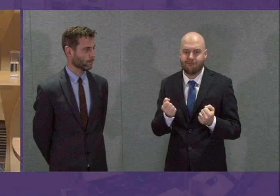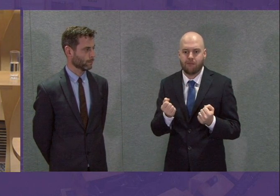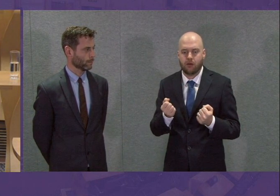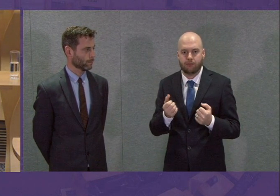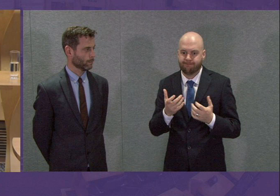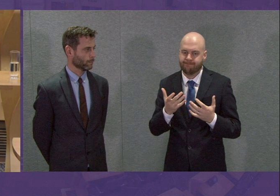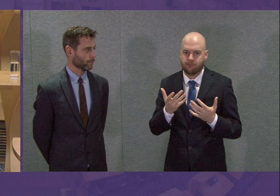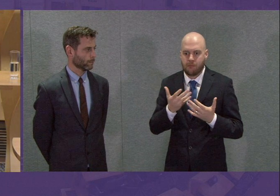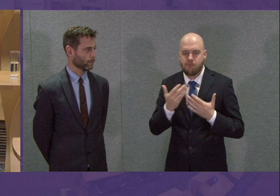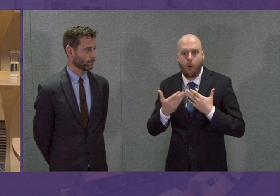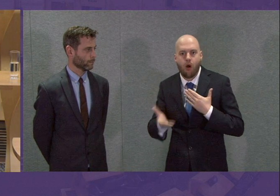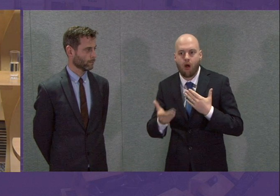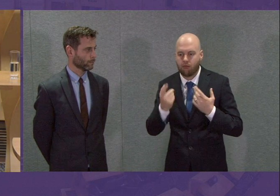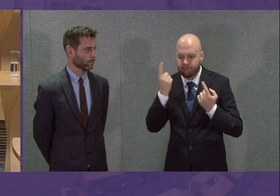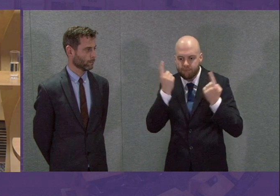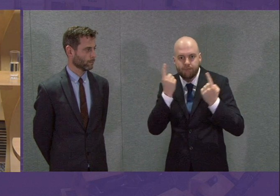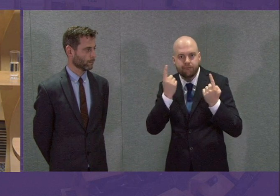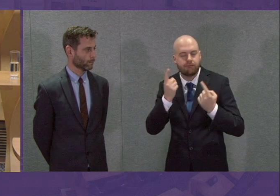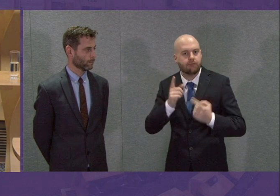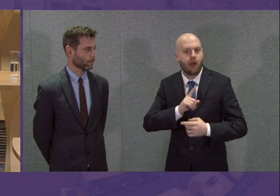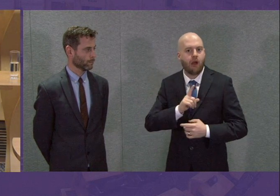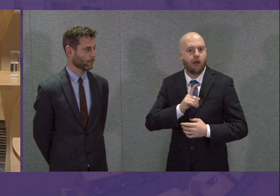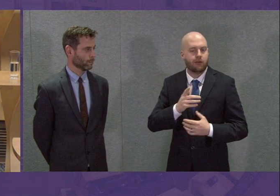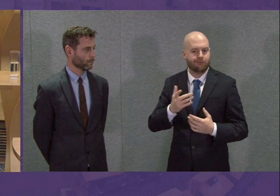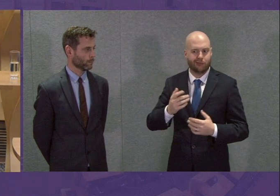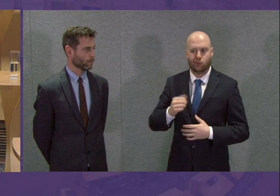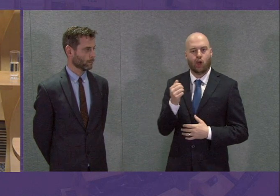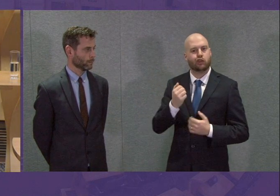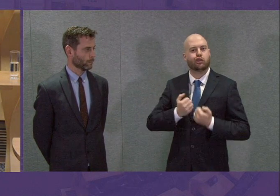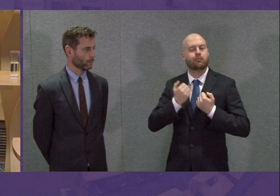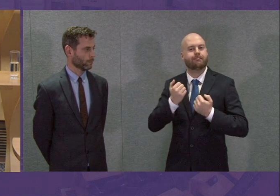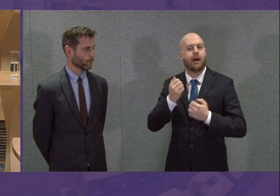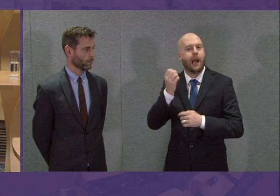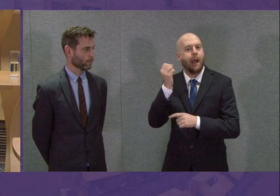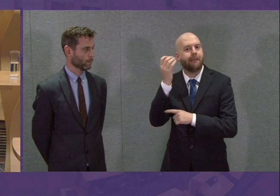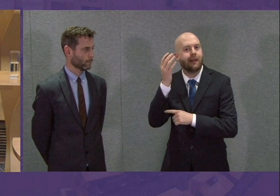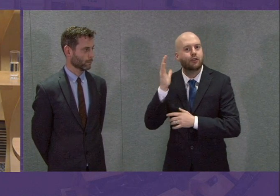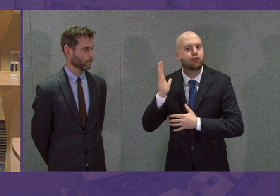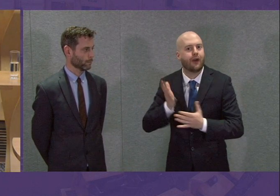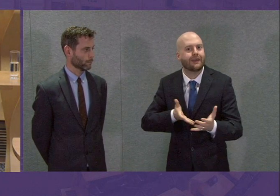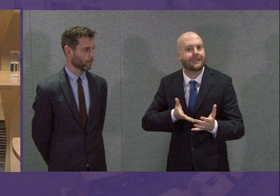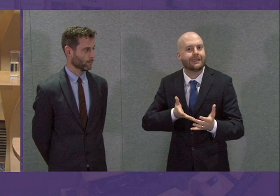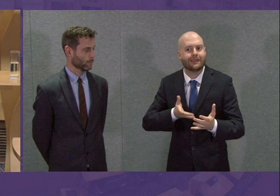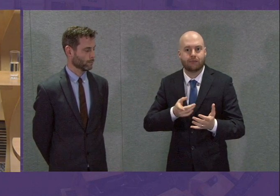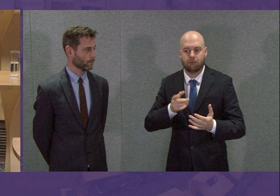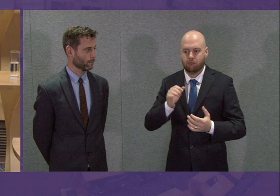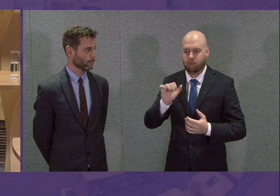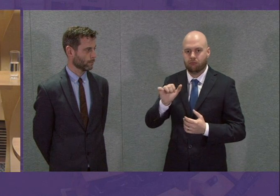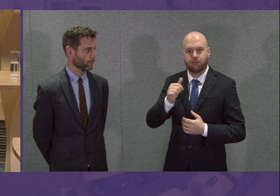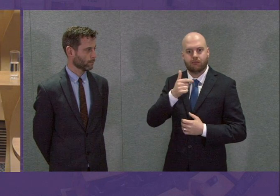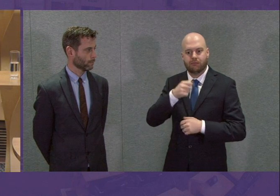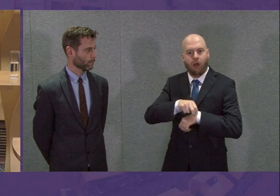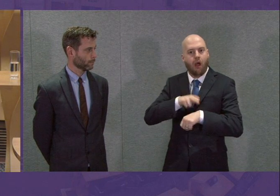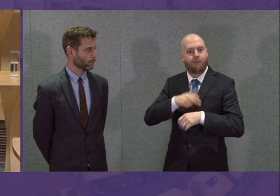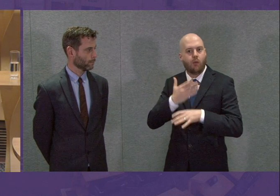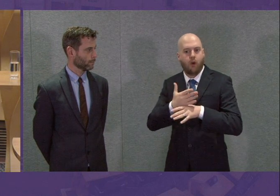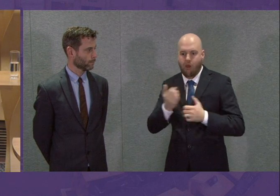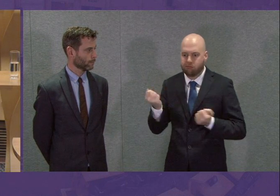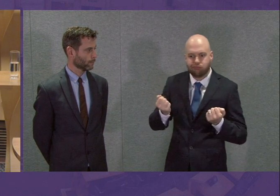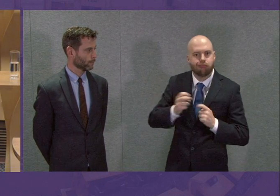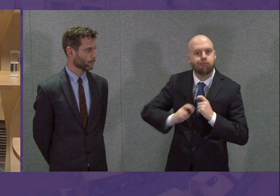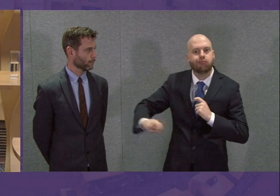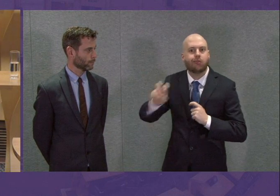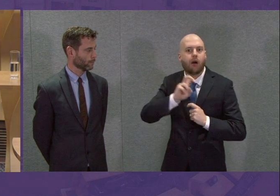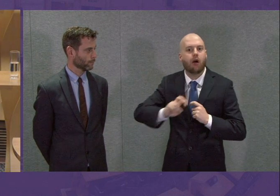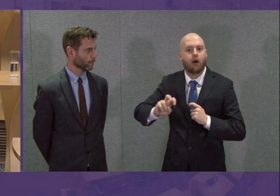frontline Scottish Ambulance Service crews do not yet have the personal protective equipment that they need.